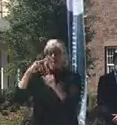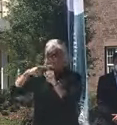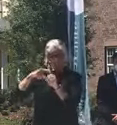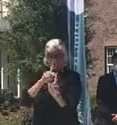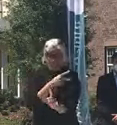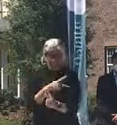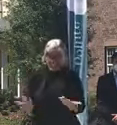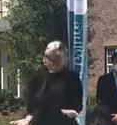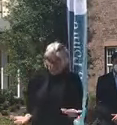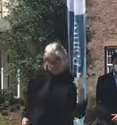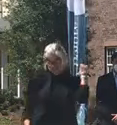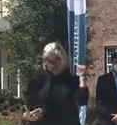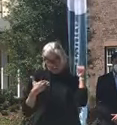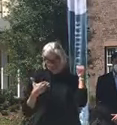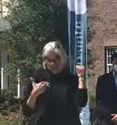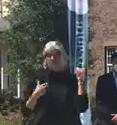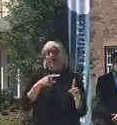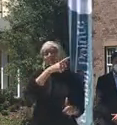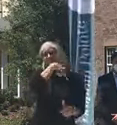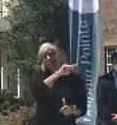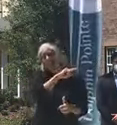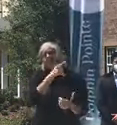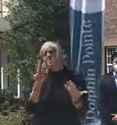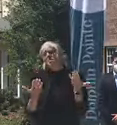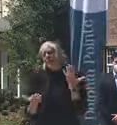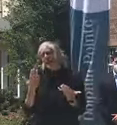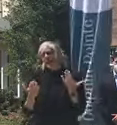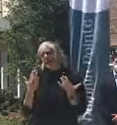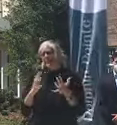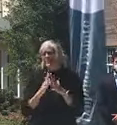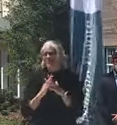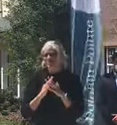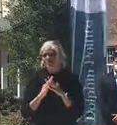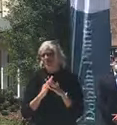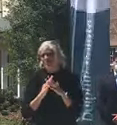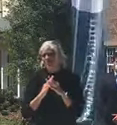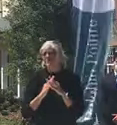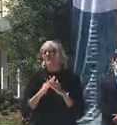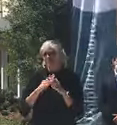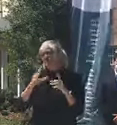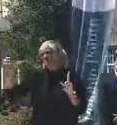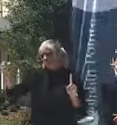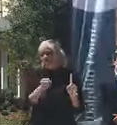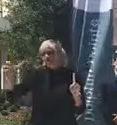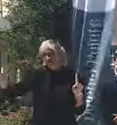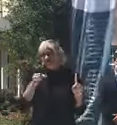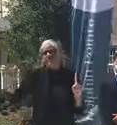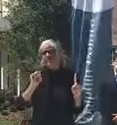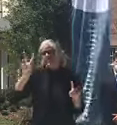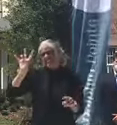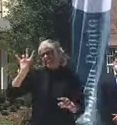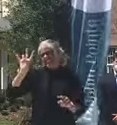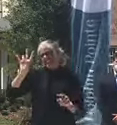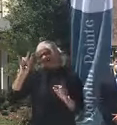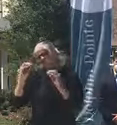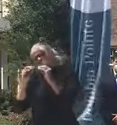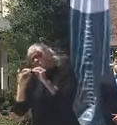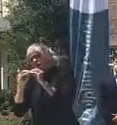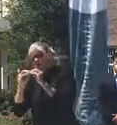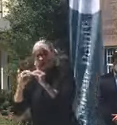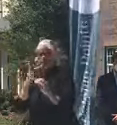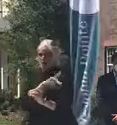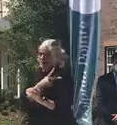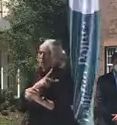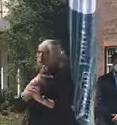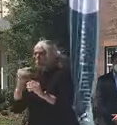They think that they're going to receive another in the next, another seven positive in the next 24, 48 hours. And this is not just people